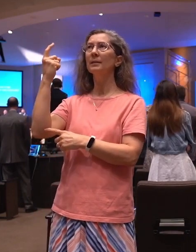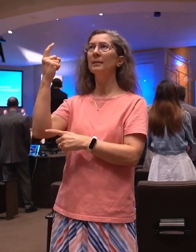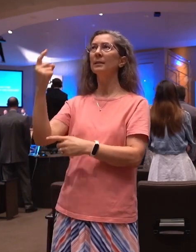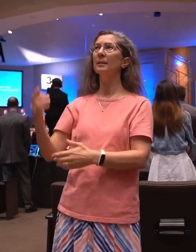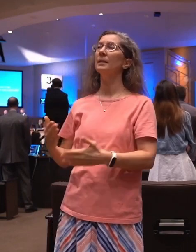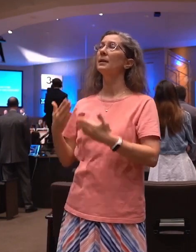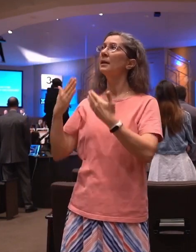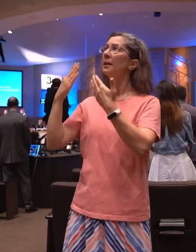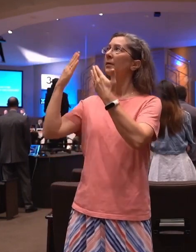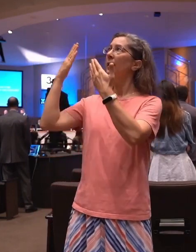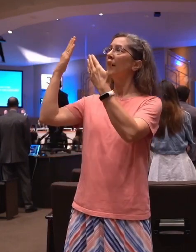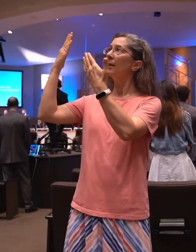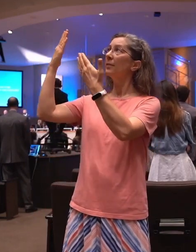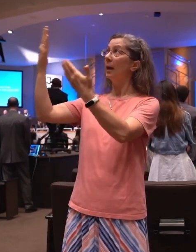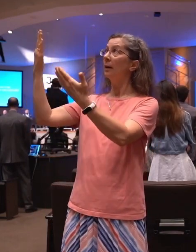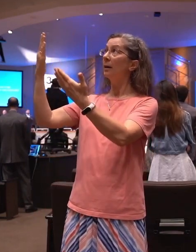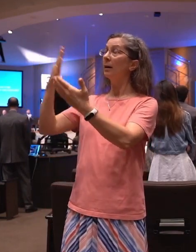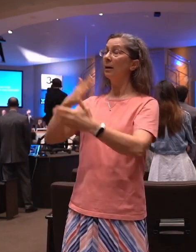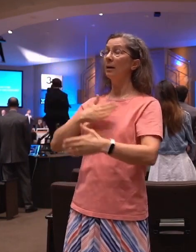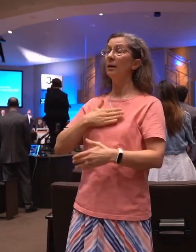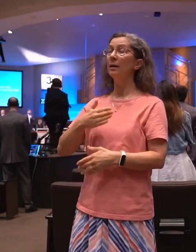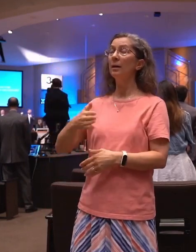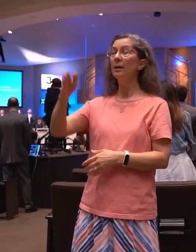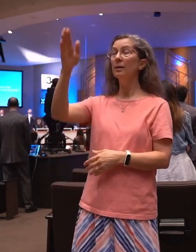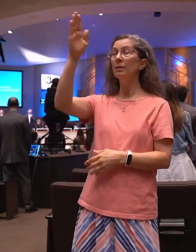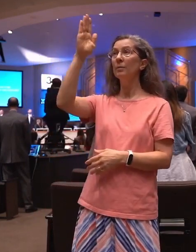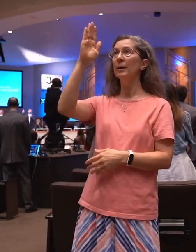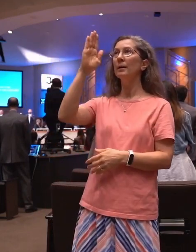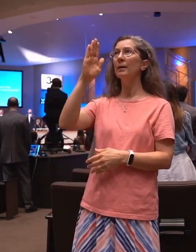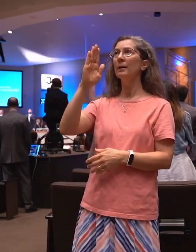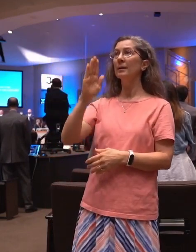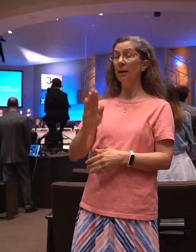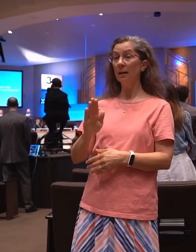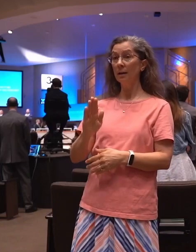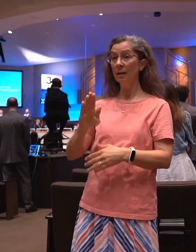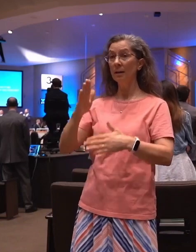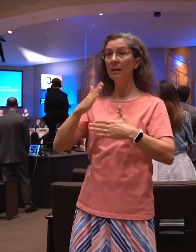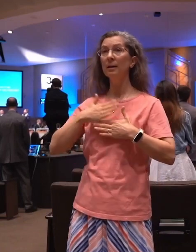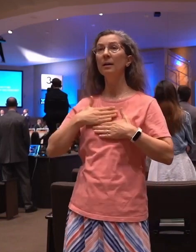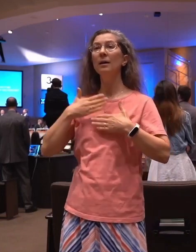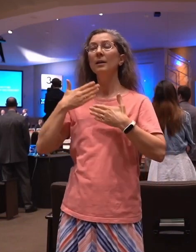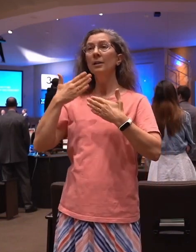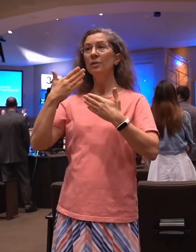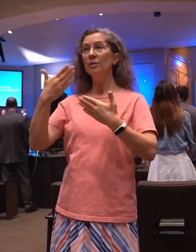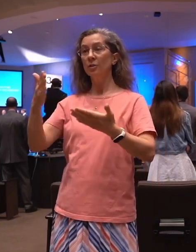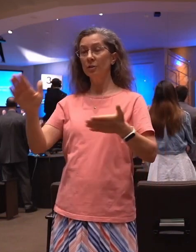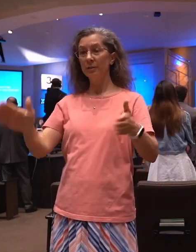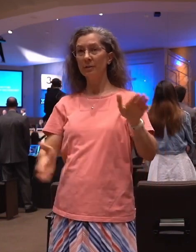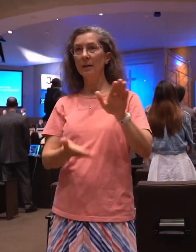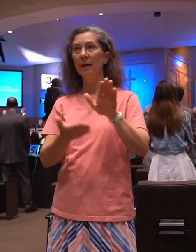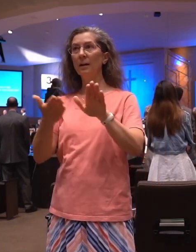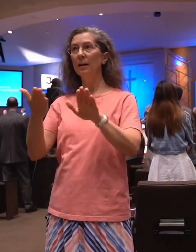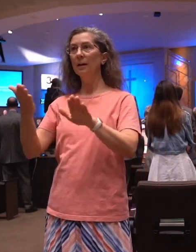that Thou, my God, should die